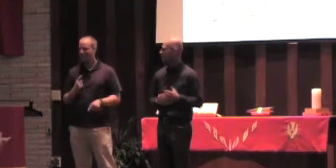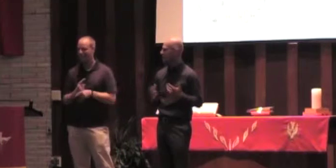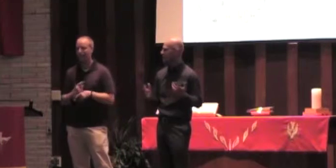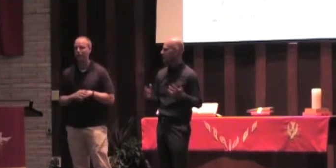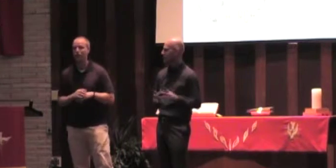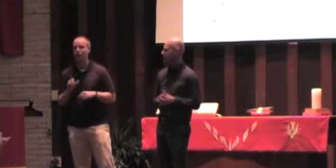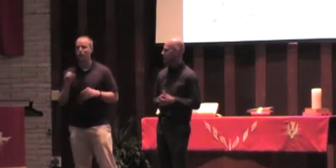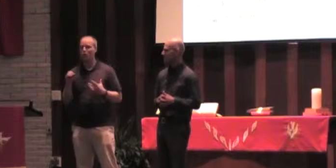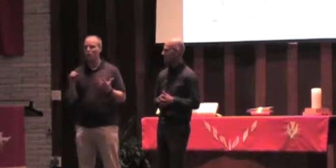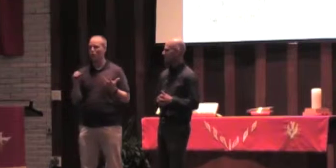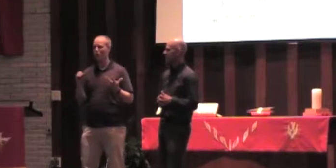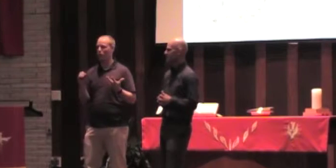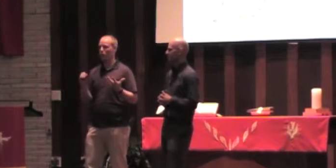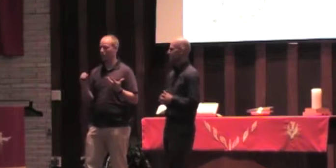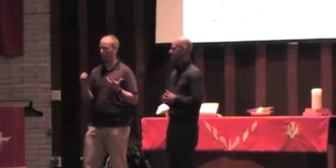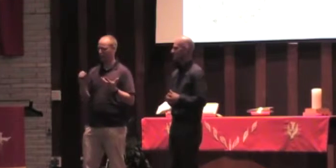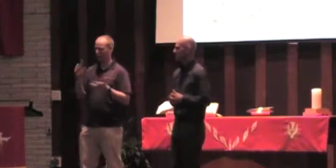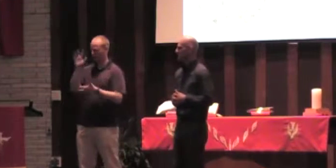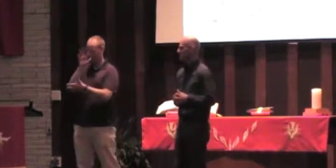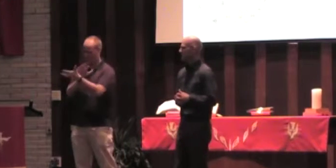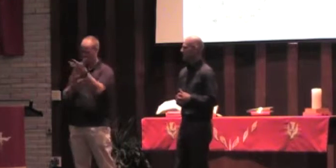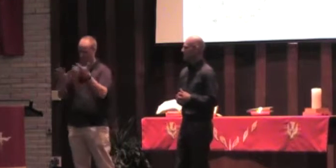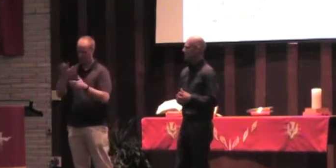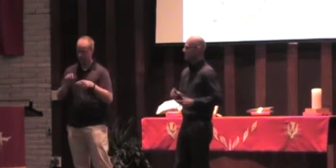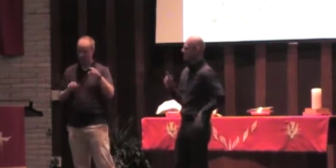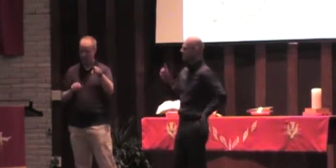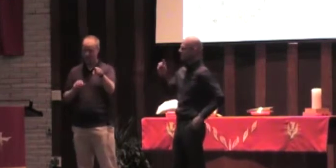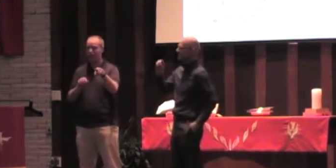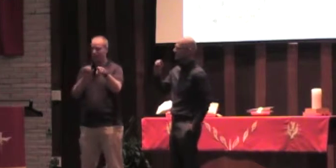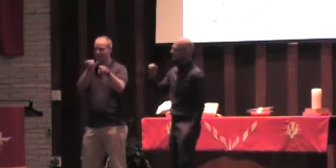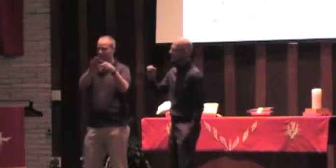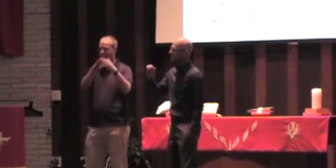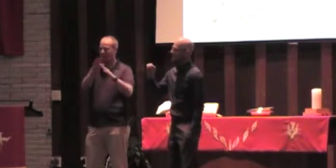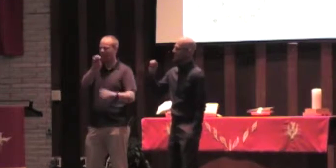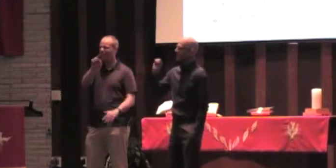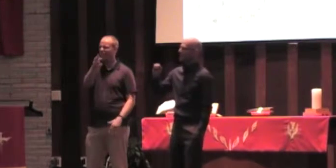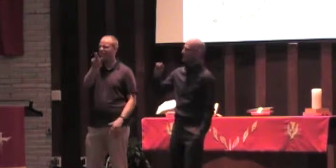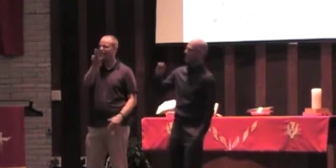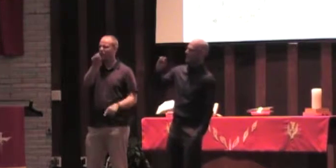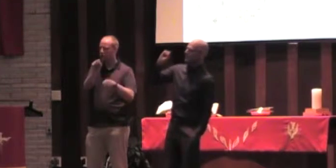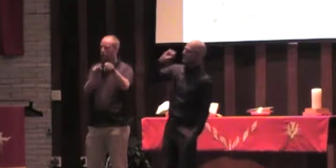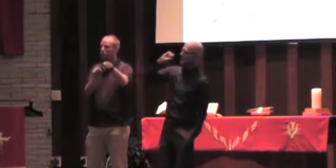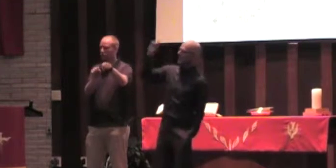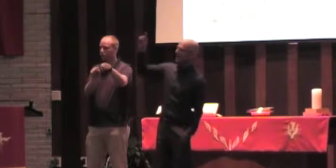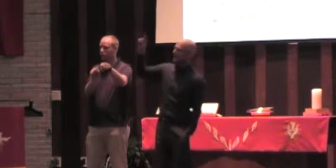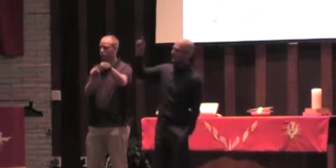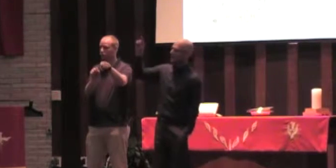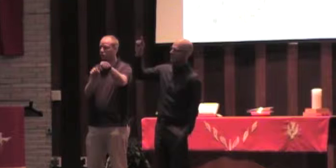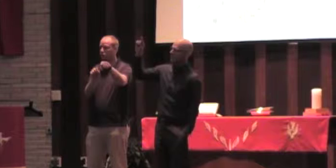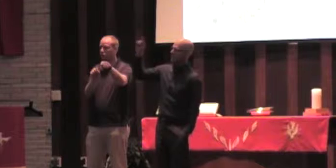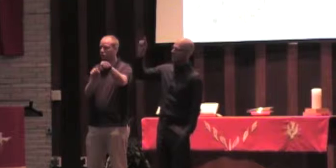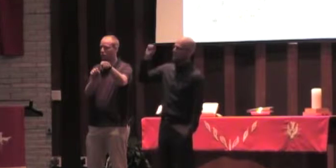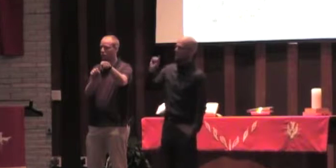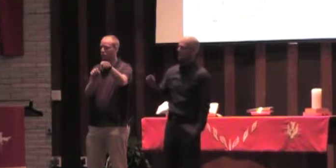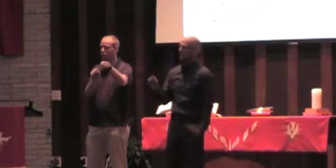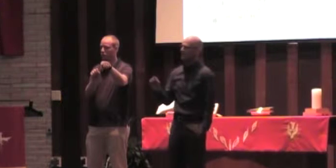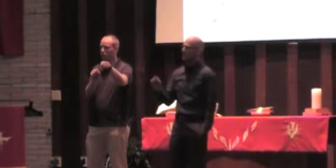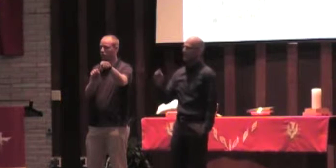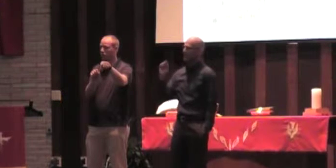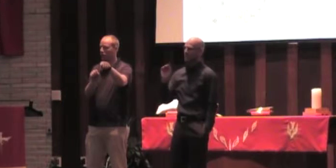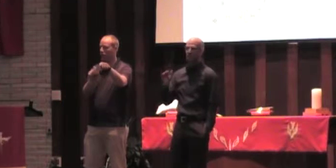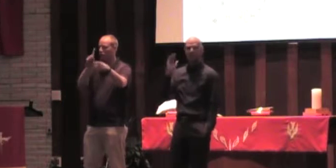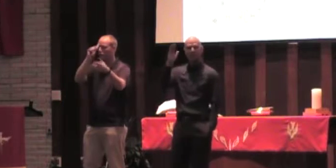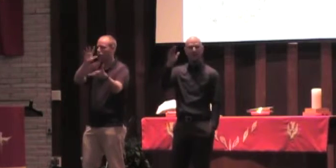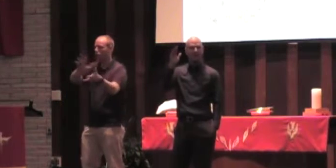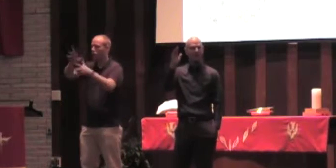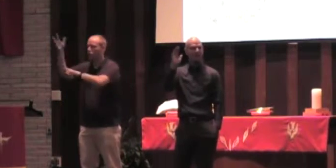And it's really confusing. You look at Ephesus and you can see that they thought light was dark